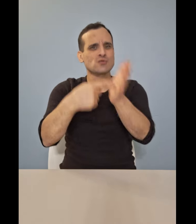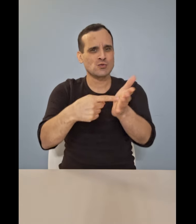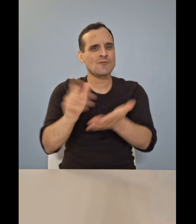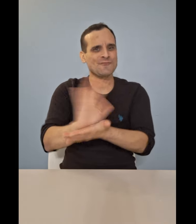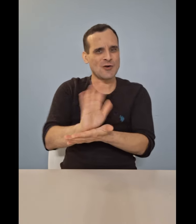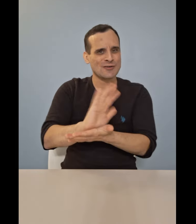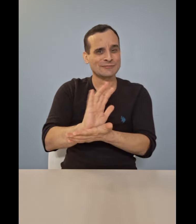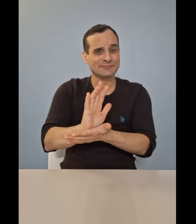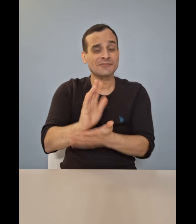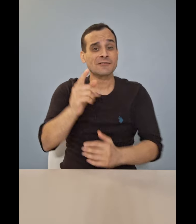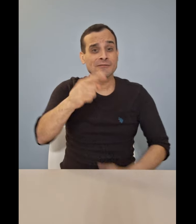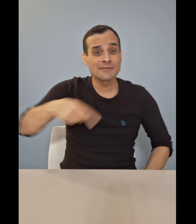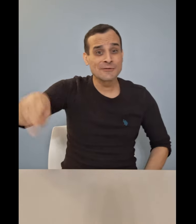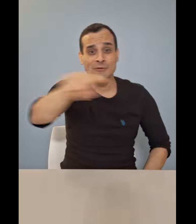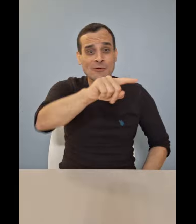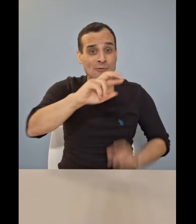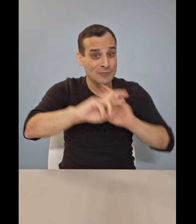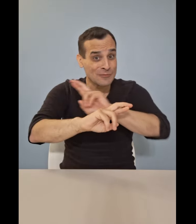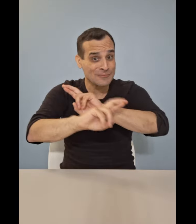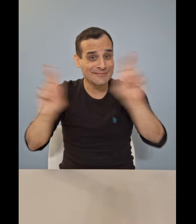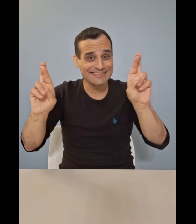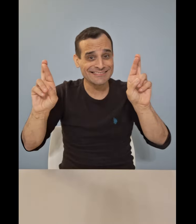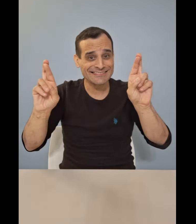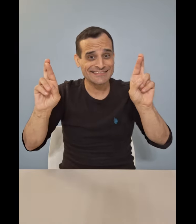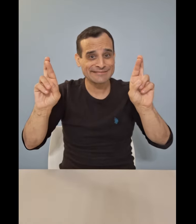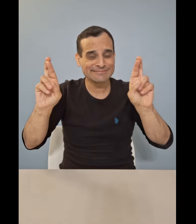We'll show you some videos. Are you ready?